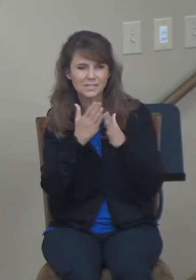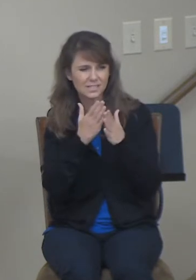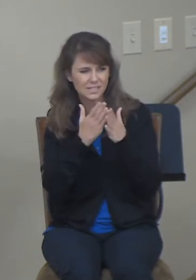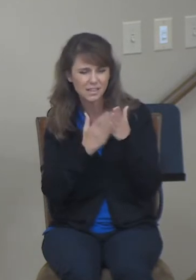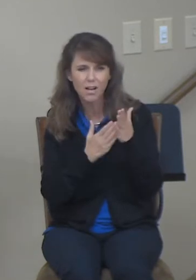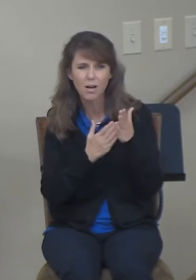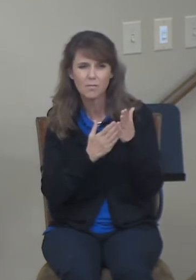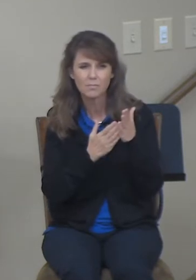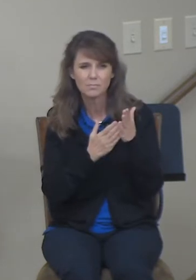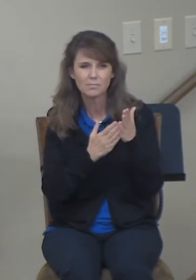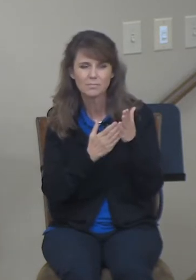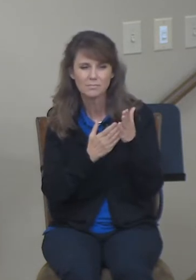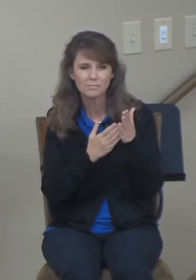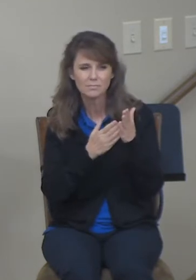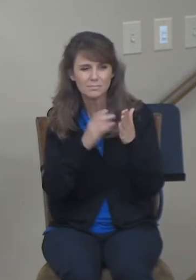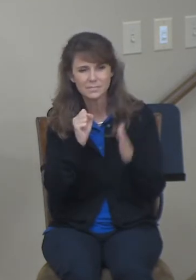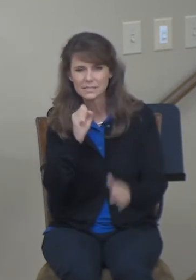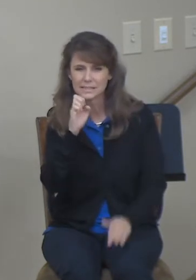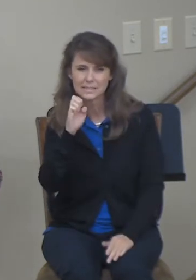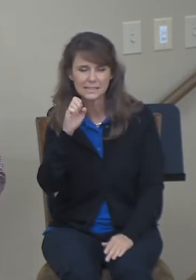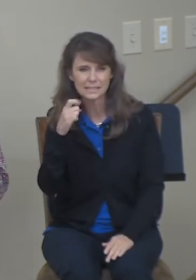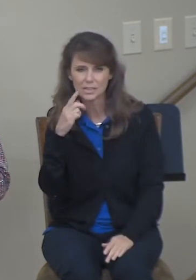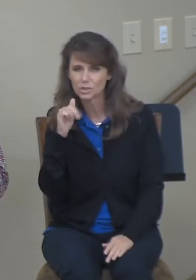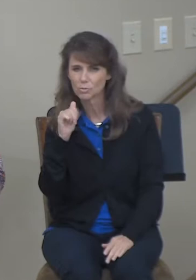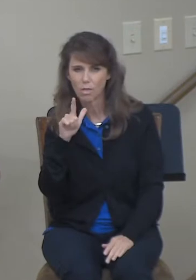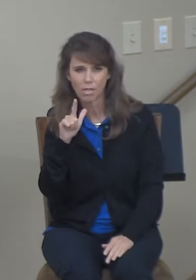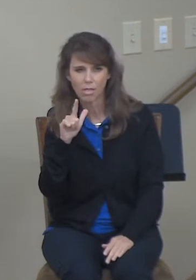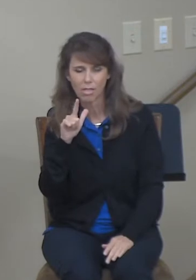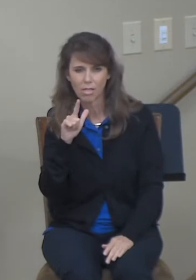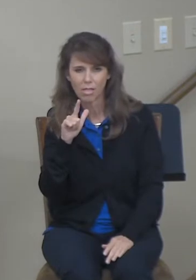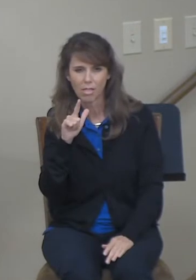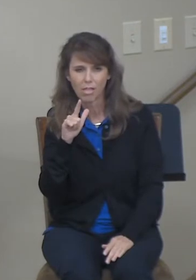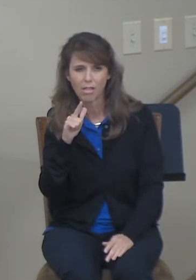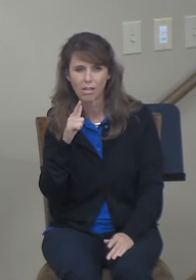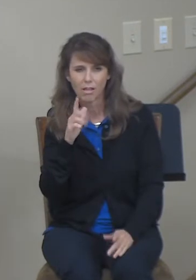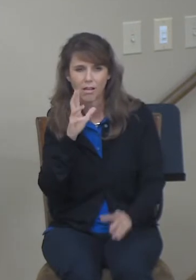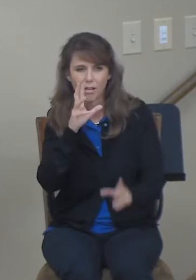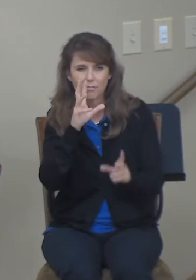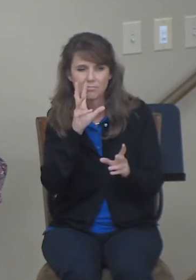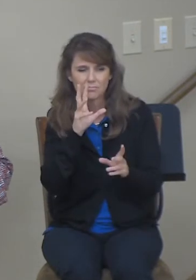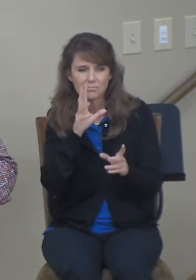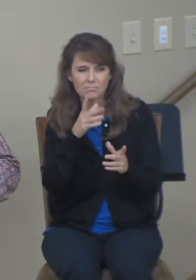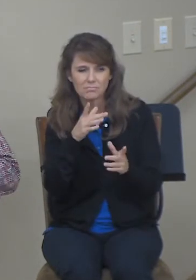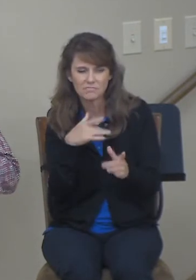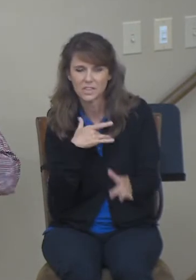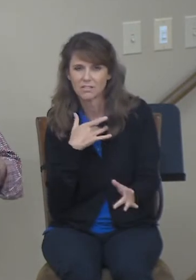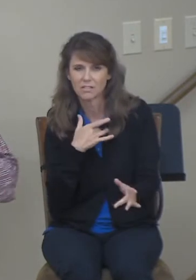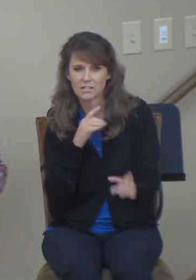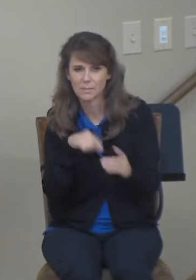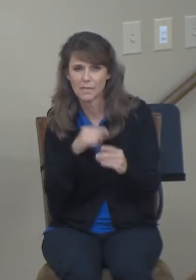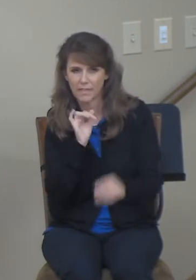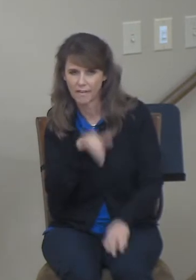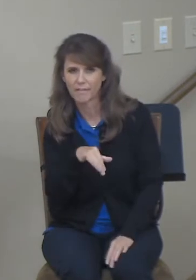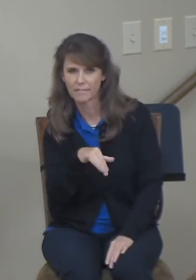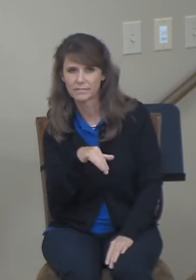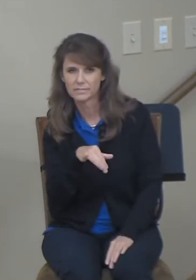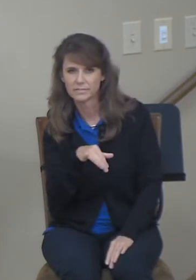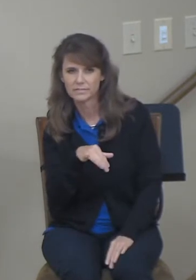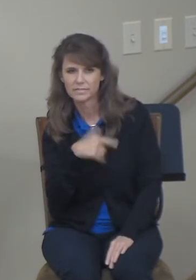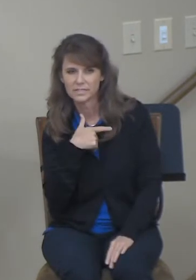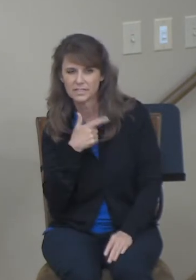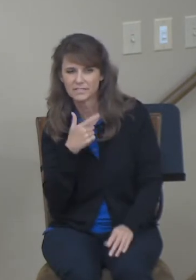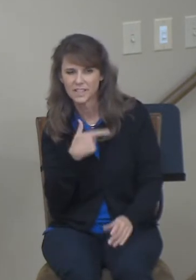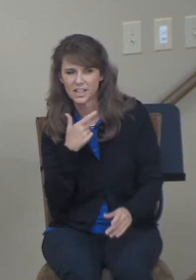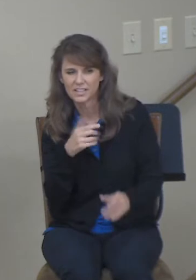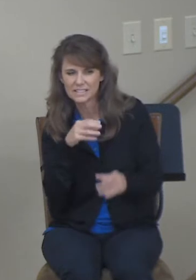story. Now, don't get me wrong. Ruth and Boaz both were impeccable in their characteristics, but there just seems to be this tension